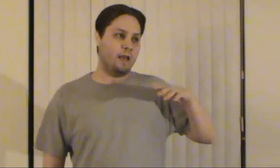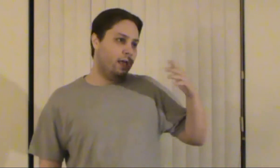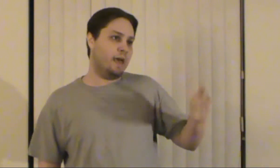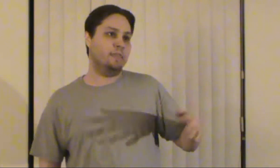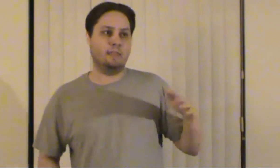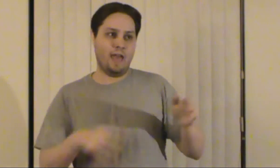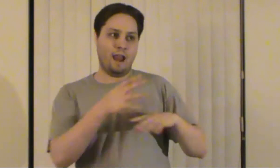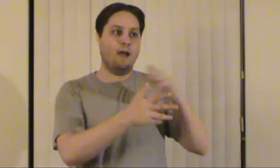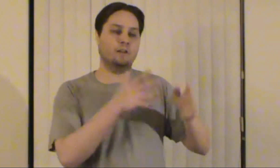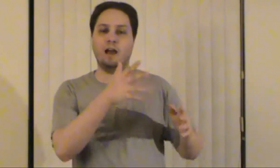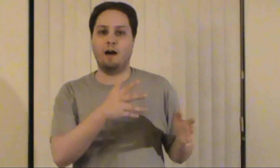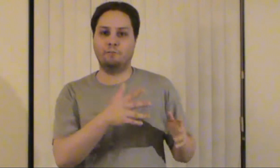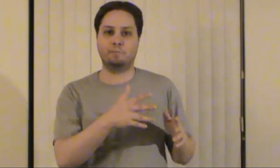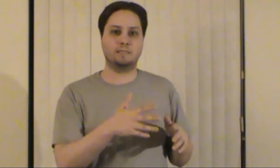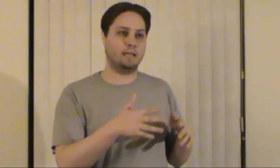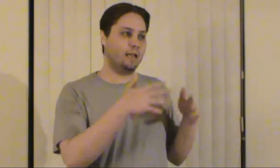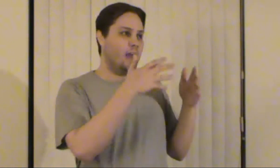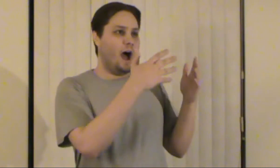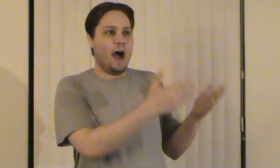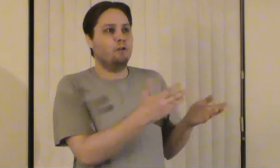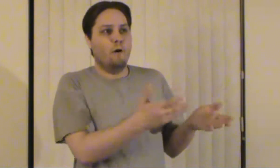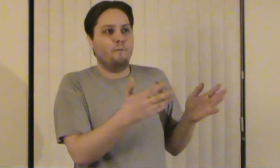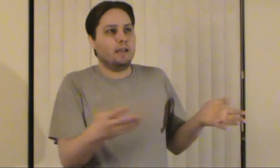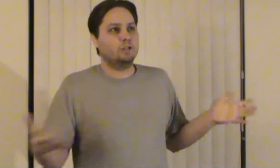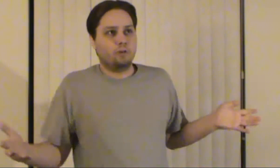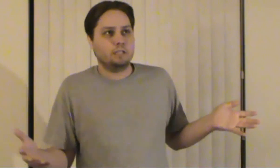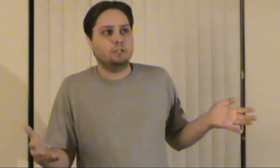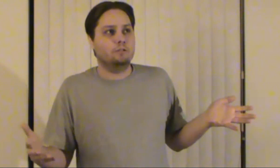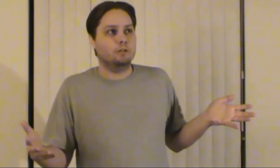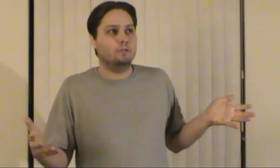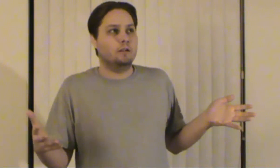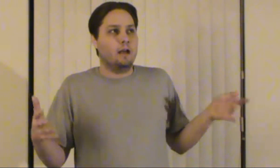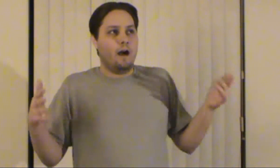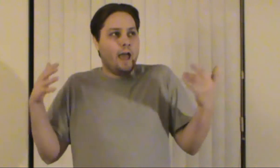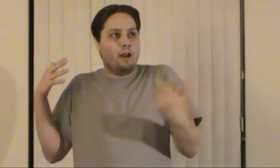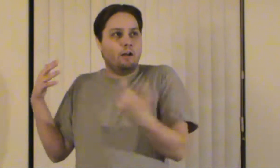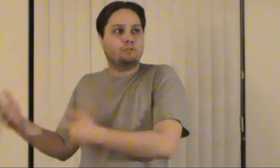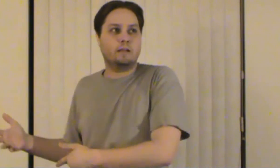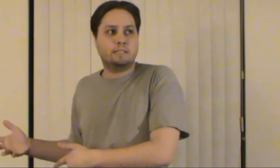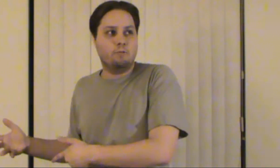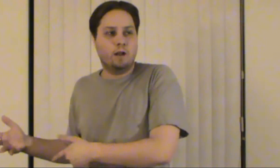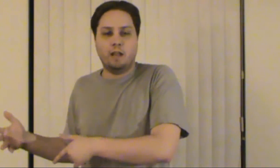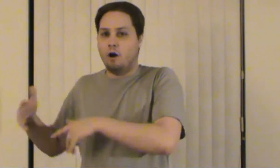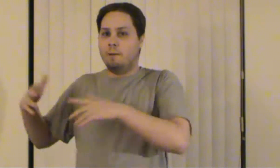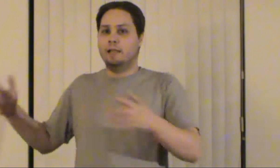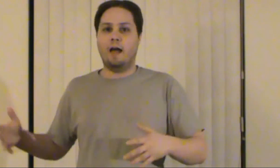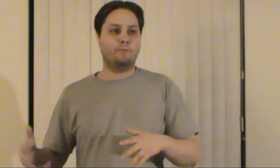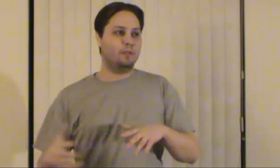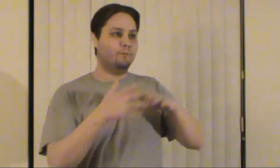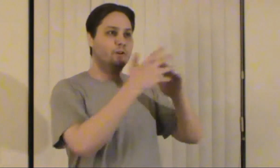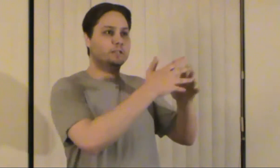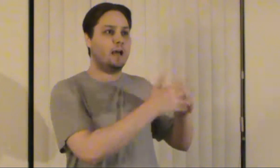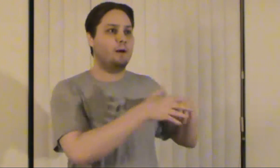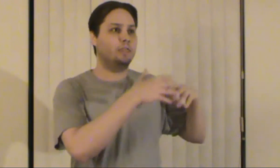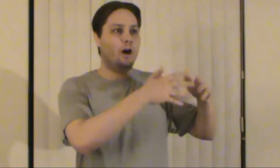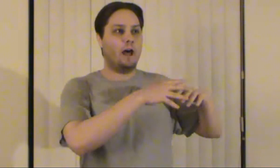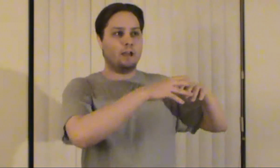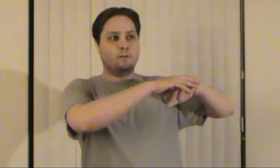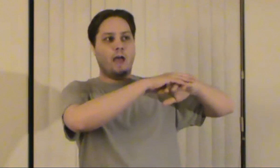and then that having conflict was like I don't know if I can trust you dude I had I don't trust anyone in all my life and the first time I thought I could